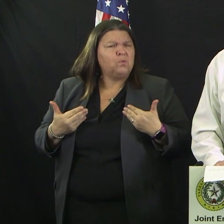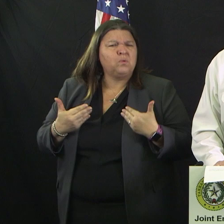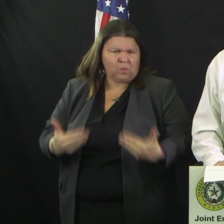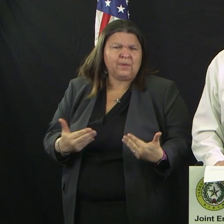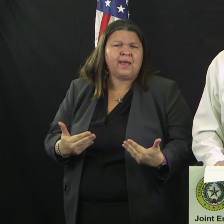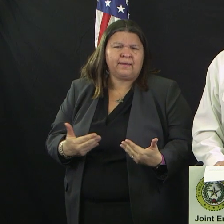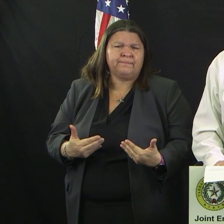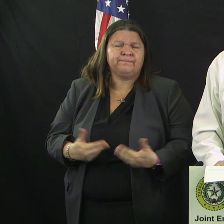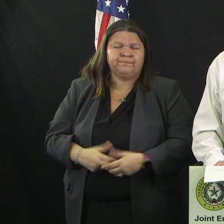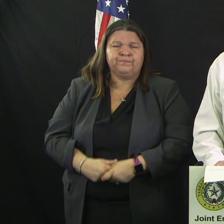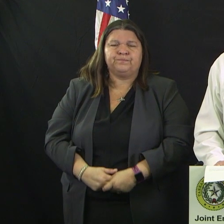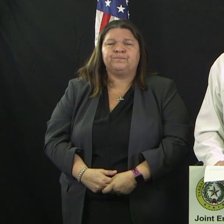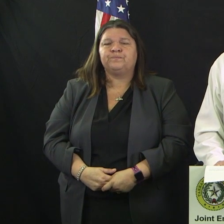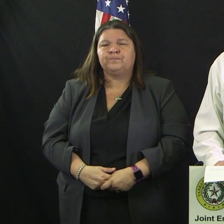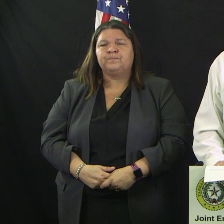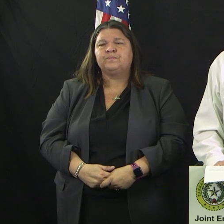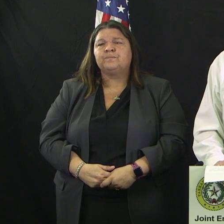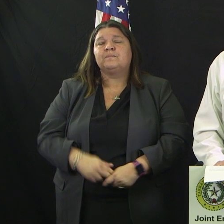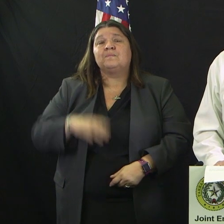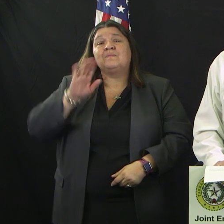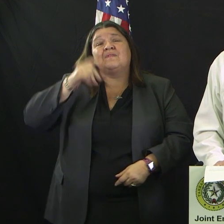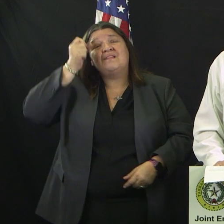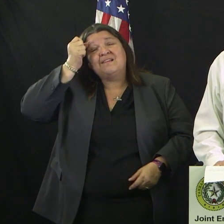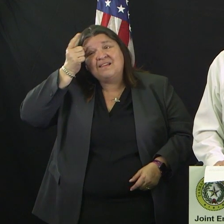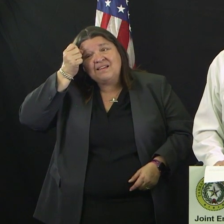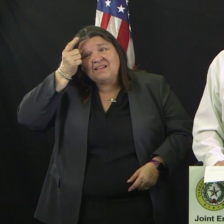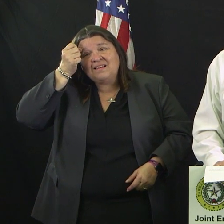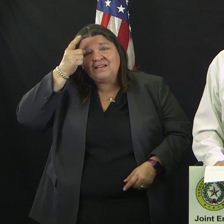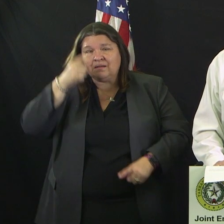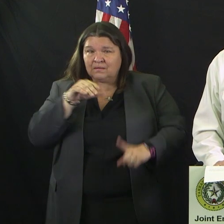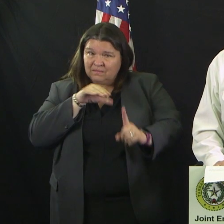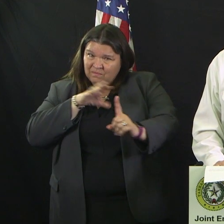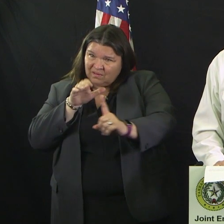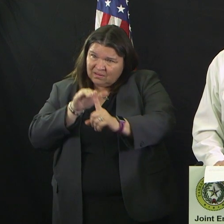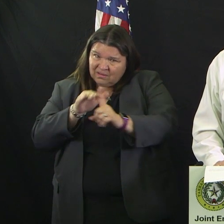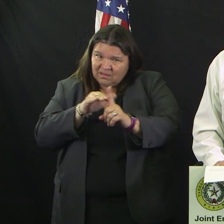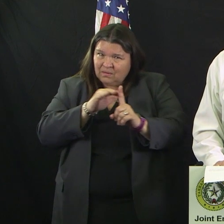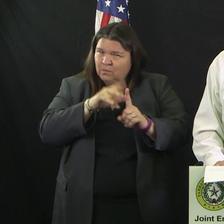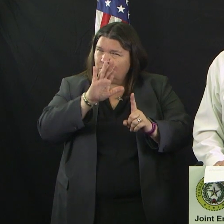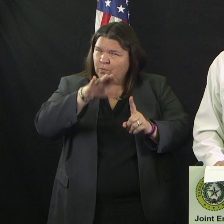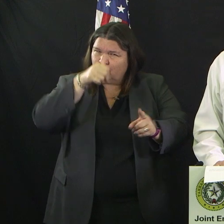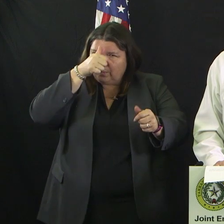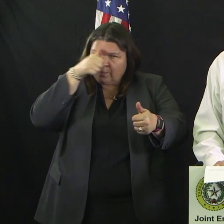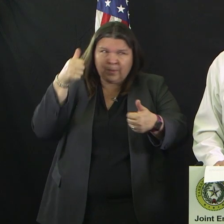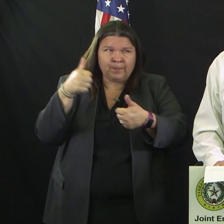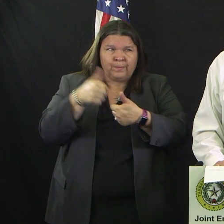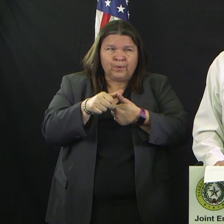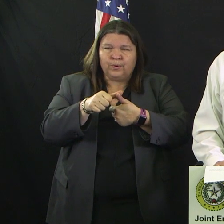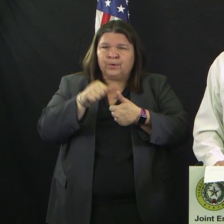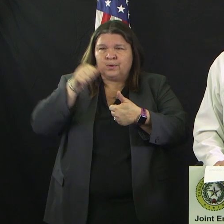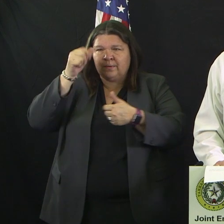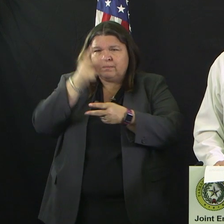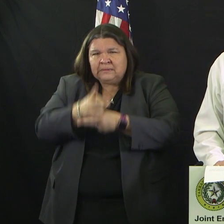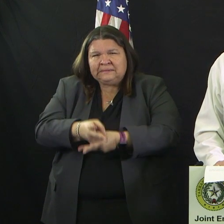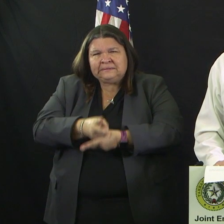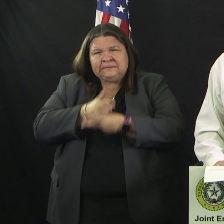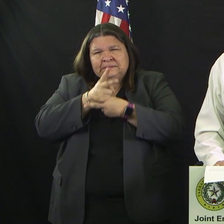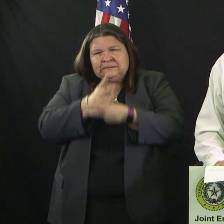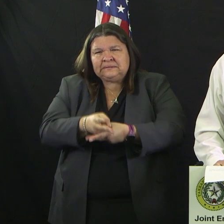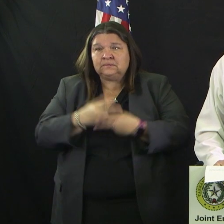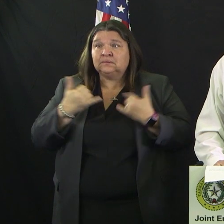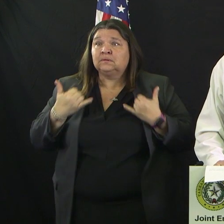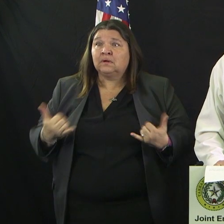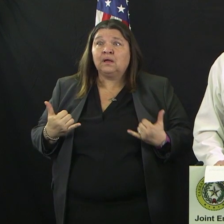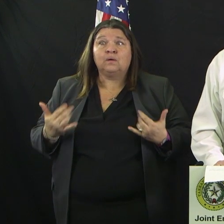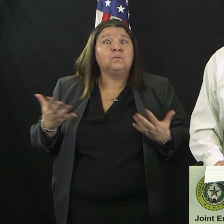not to call 911. But what we are reminding you that as an abundance of caution, we are slowing down the process